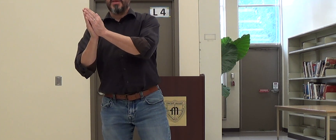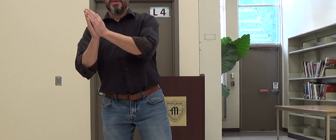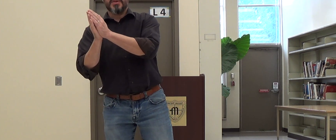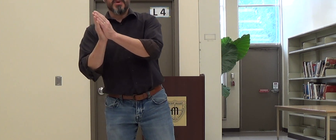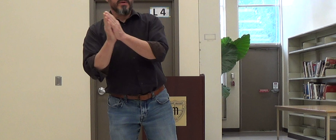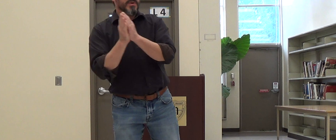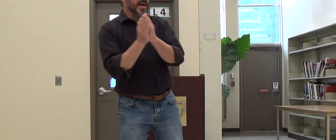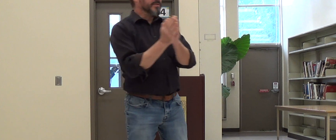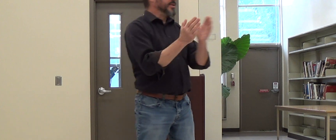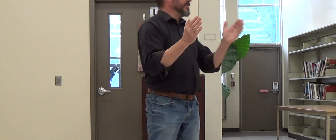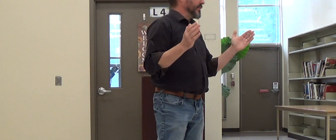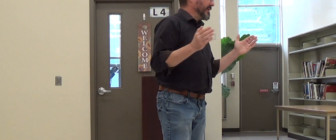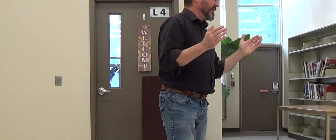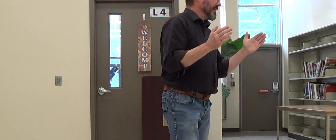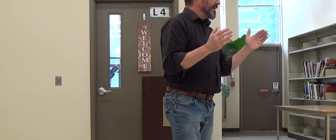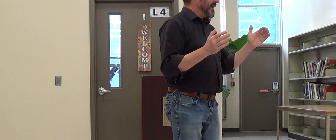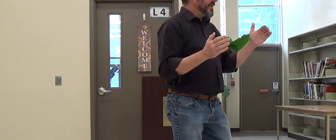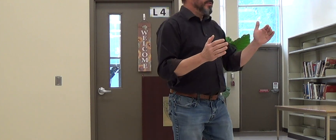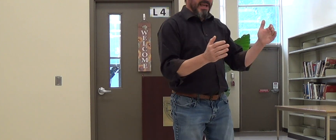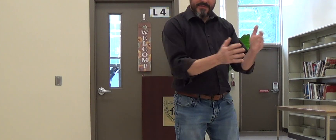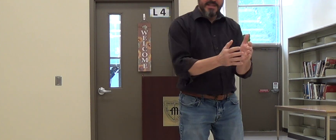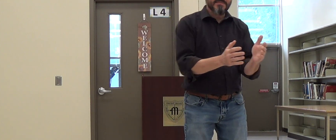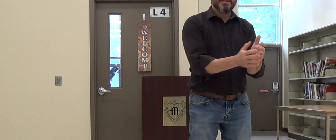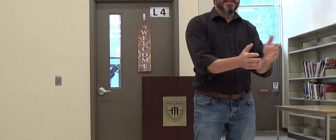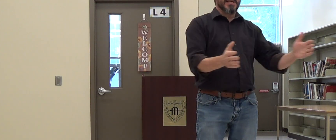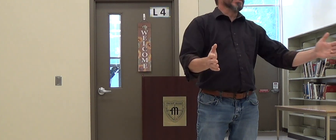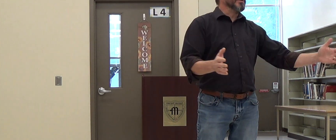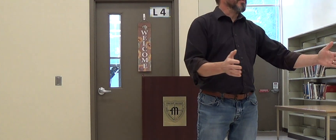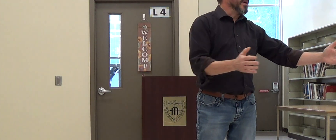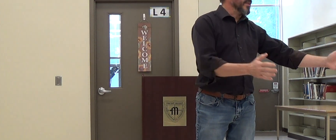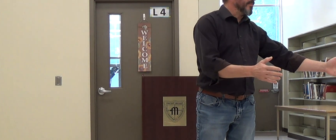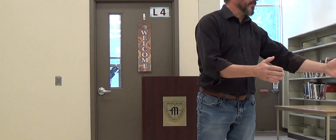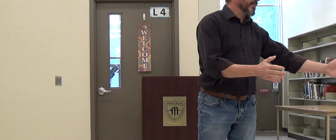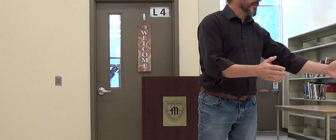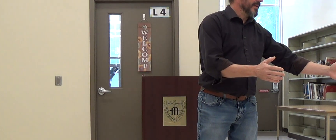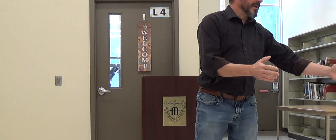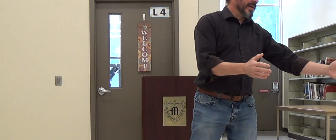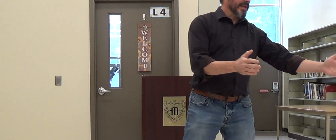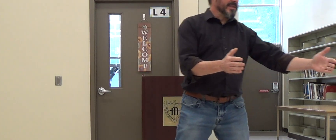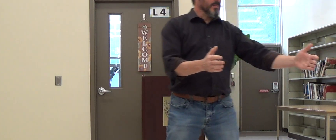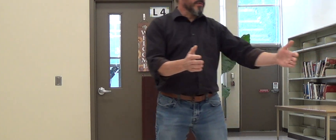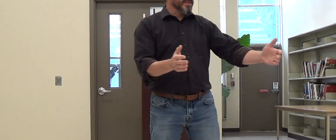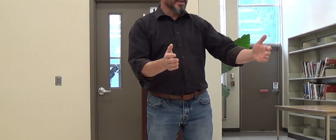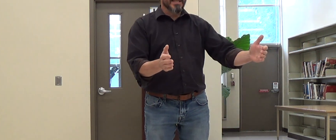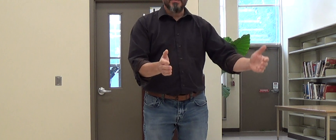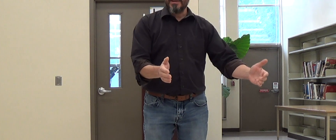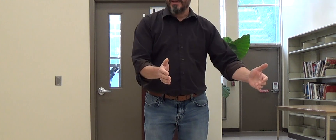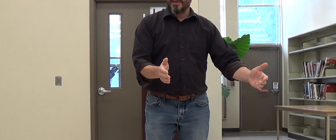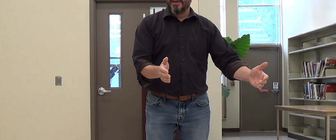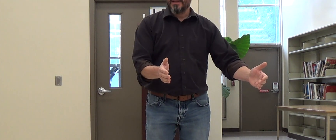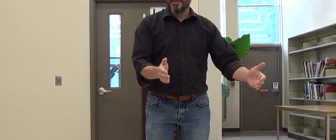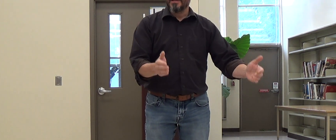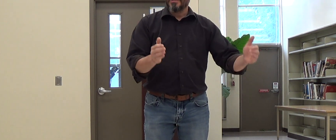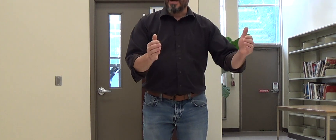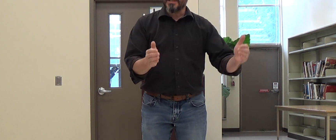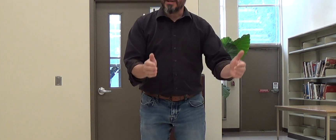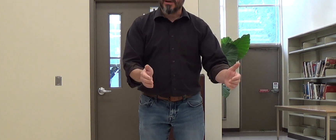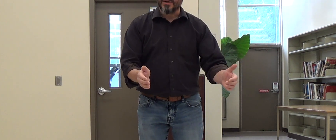So if you have children and you have done something successfully with one of them and it doesn't work for the next one, odds are